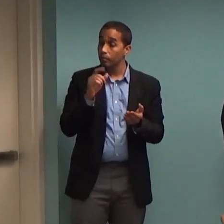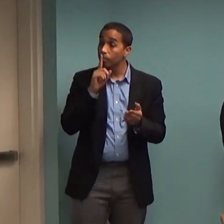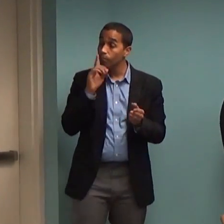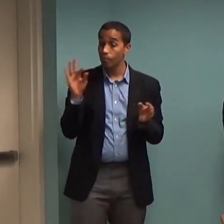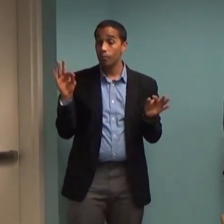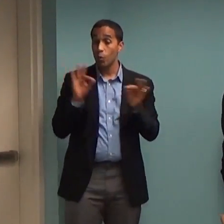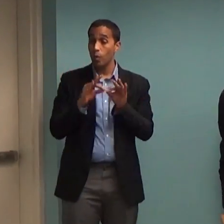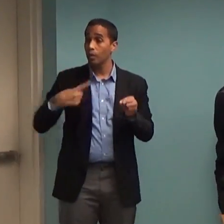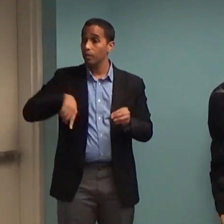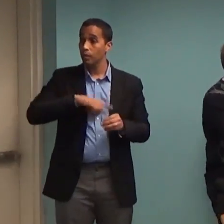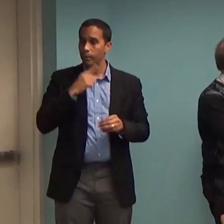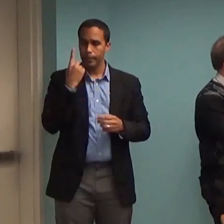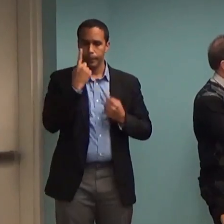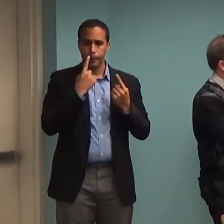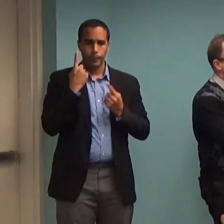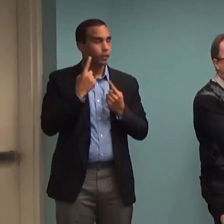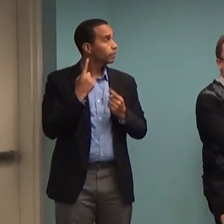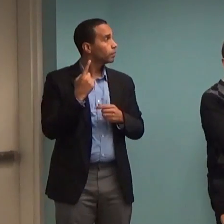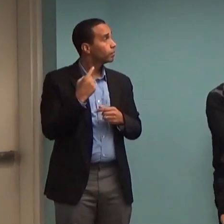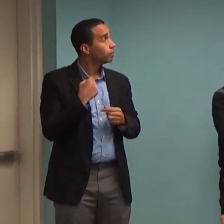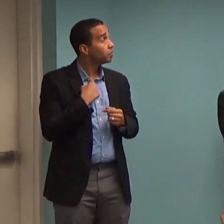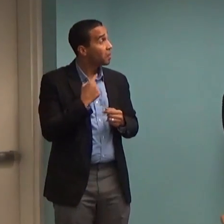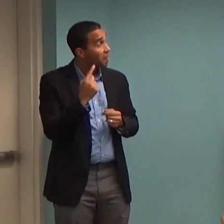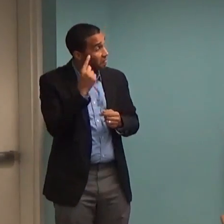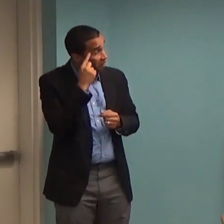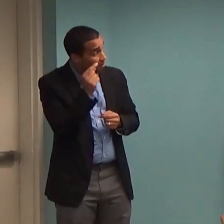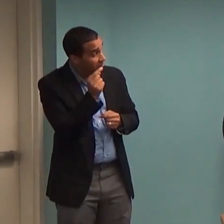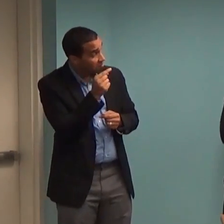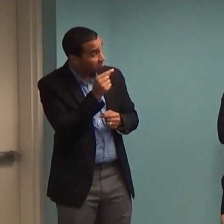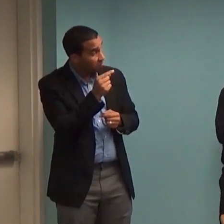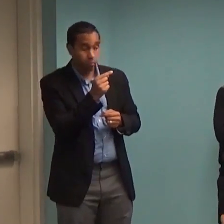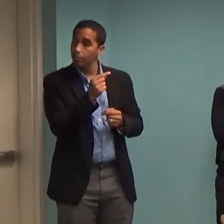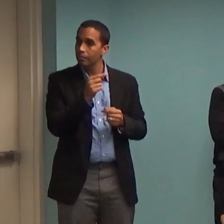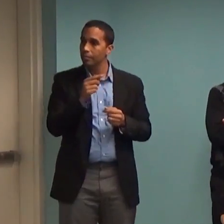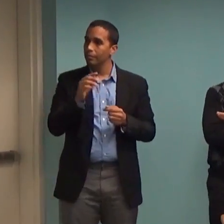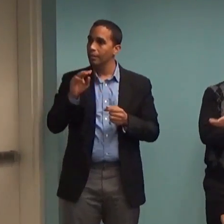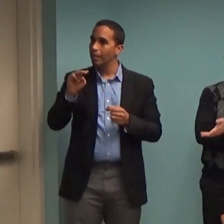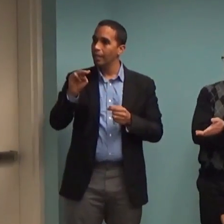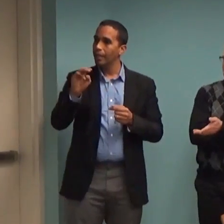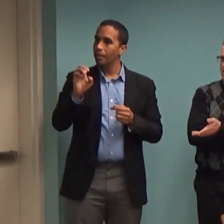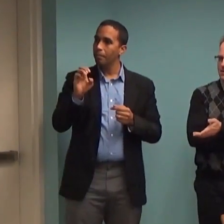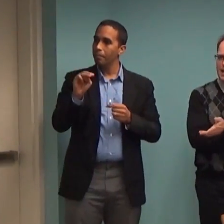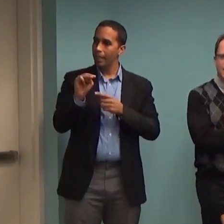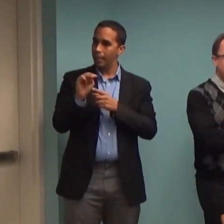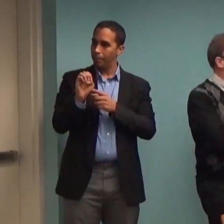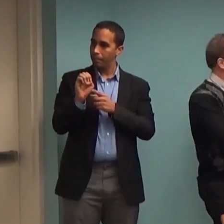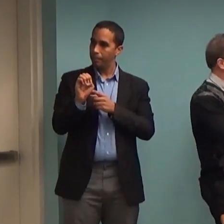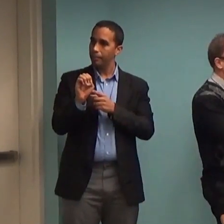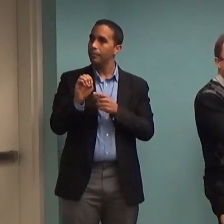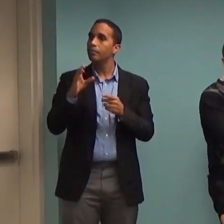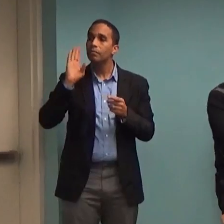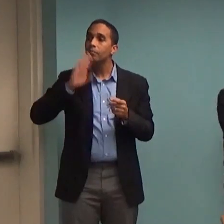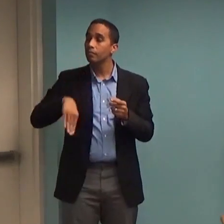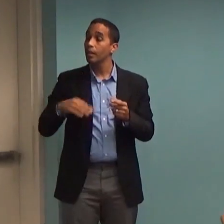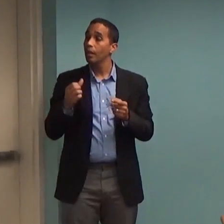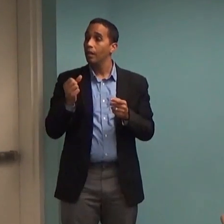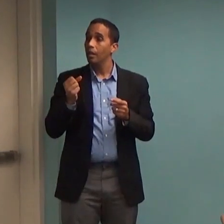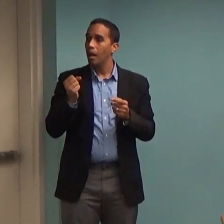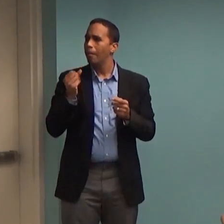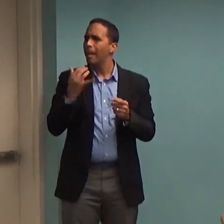so I thought this meme, which, like a lot of internet memes, there are many that are inaccurate. I checked to make sure that this one was accurate since